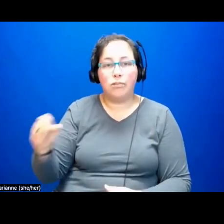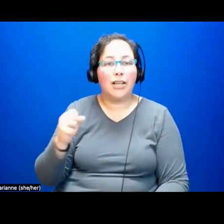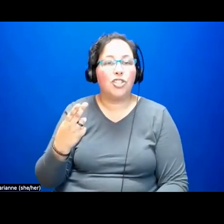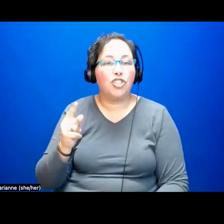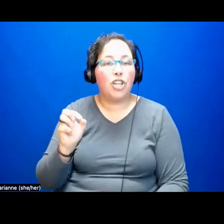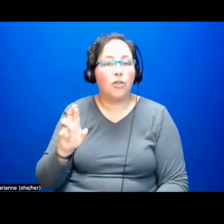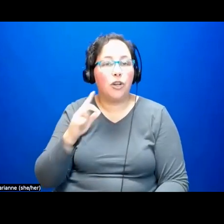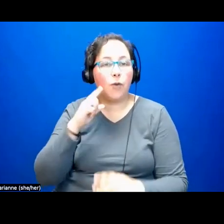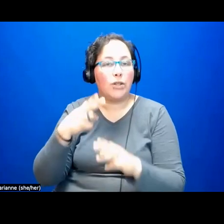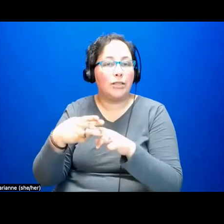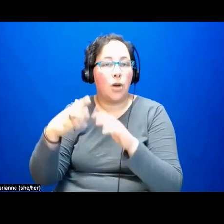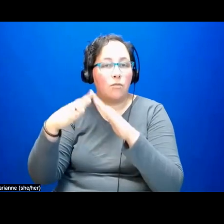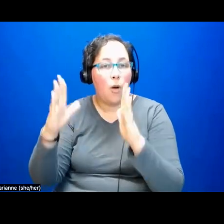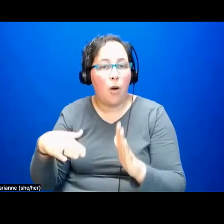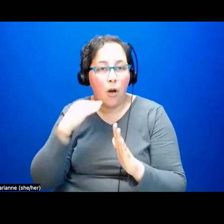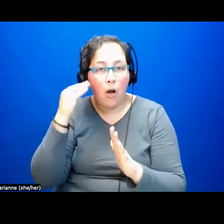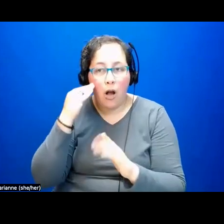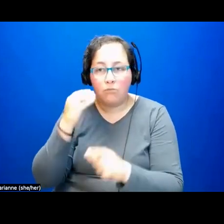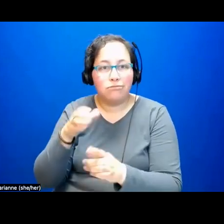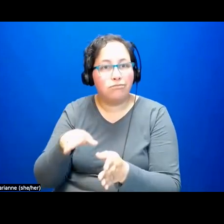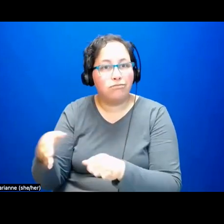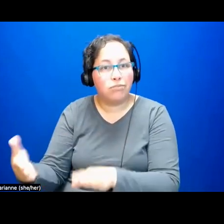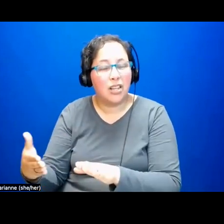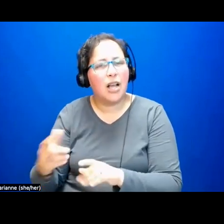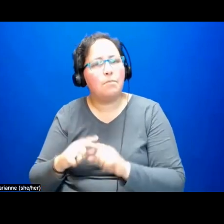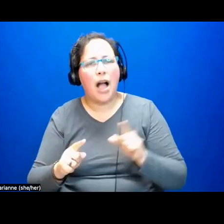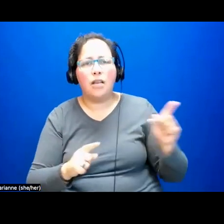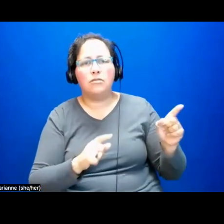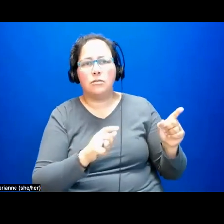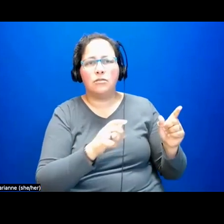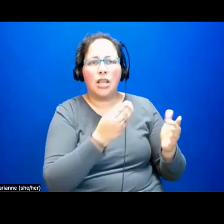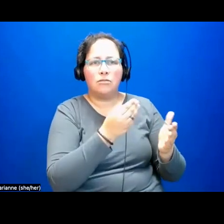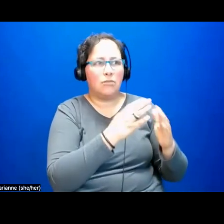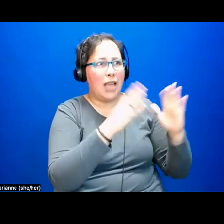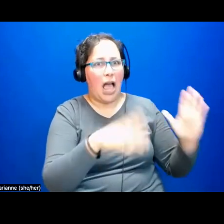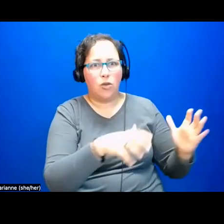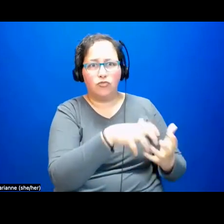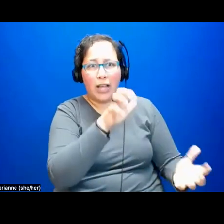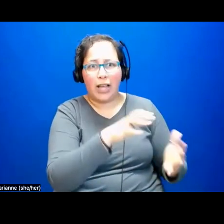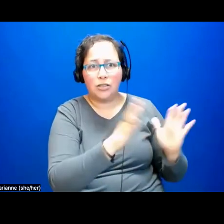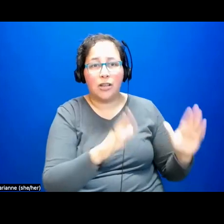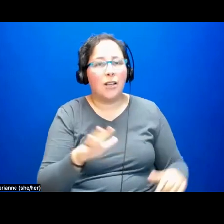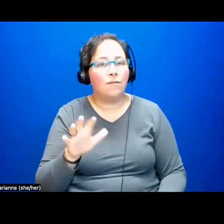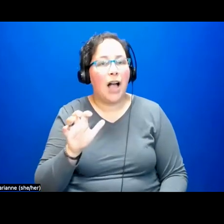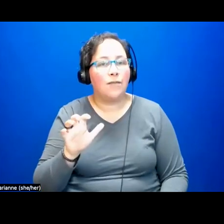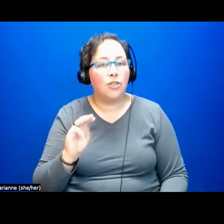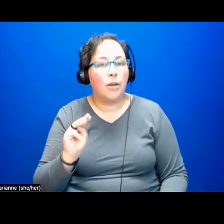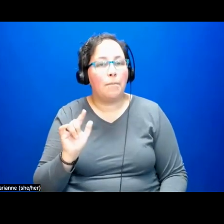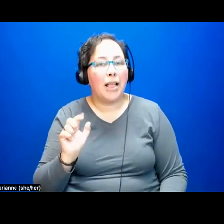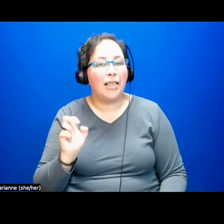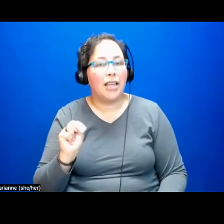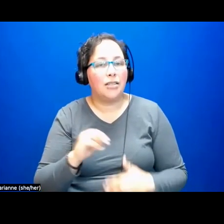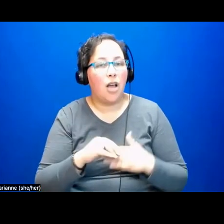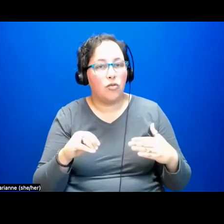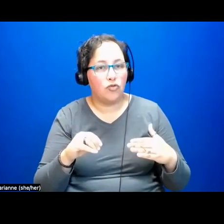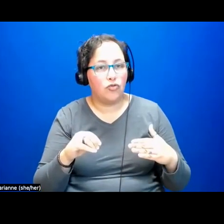country's most expensive home, originally priced at $500 million, went on the market less than a mile